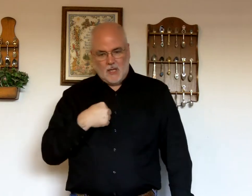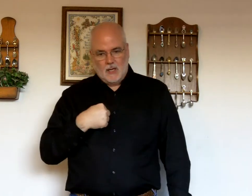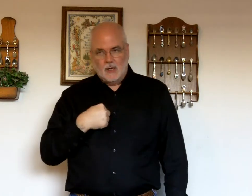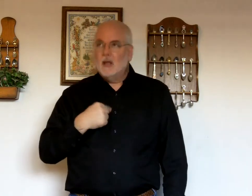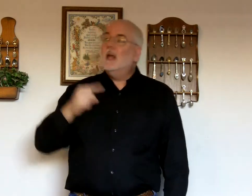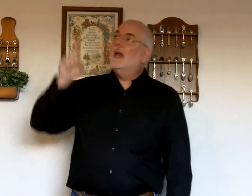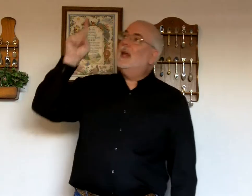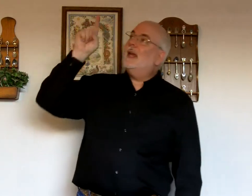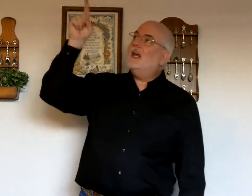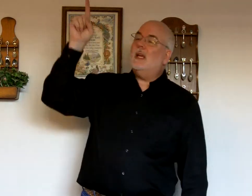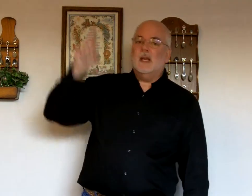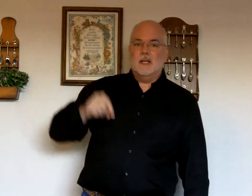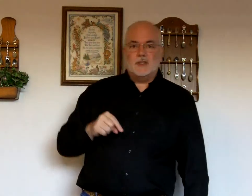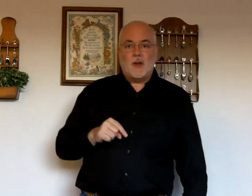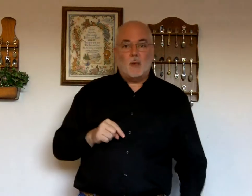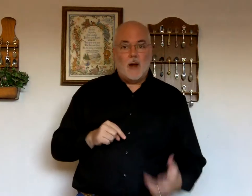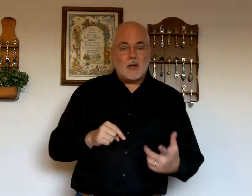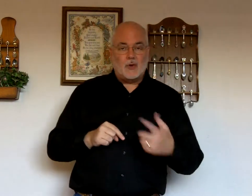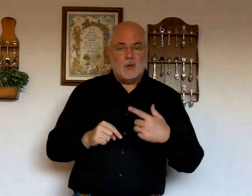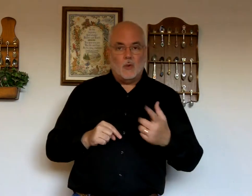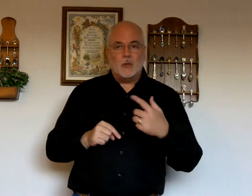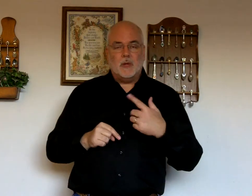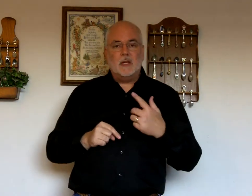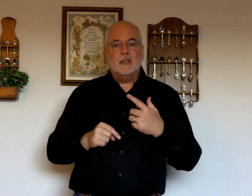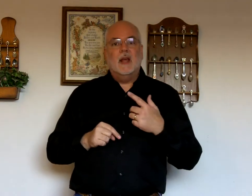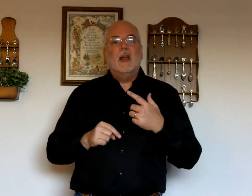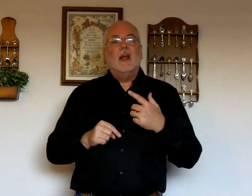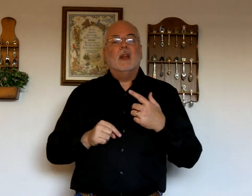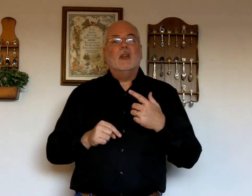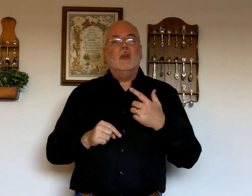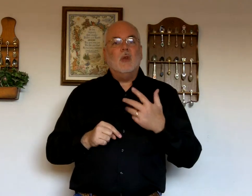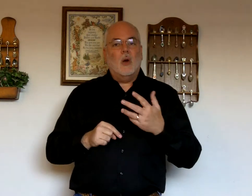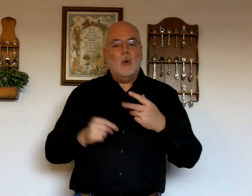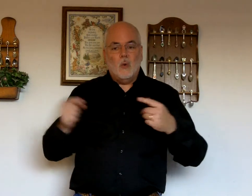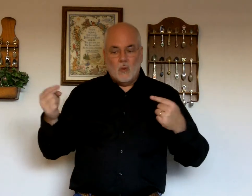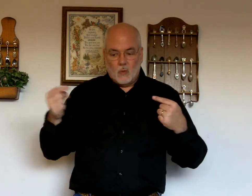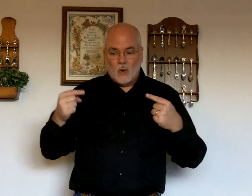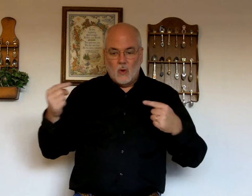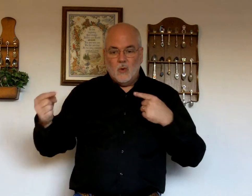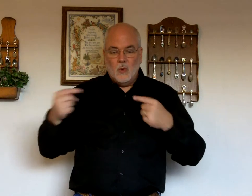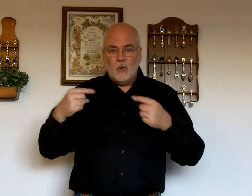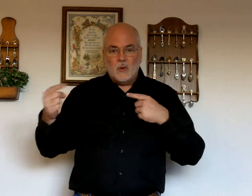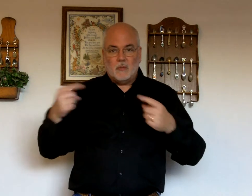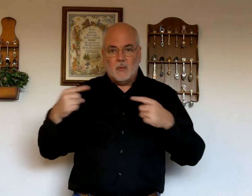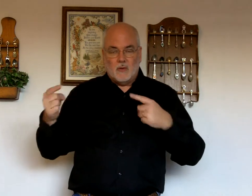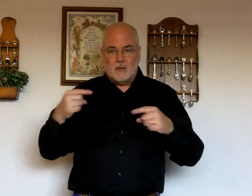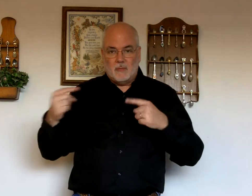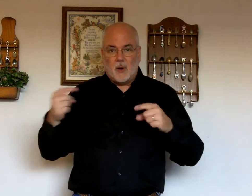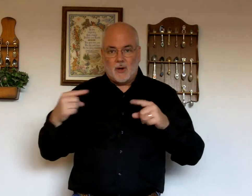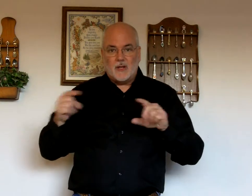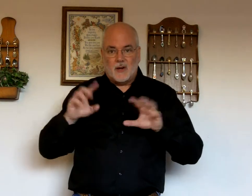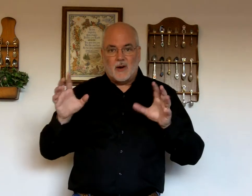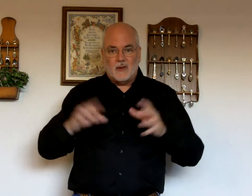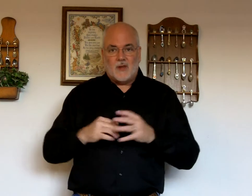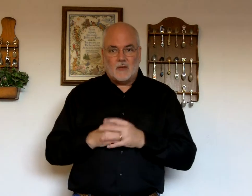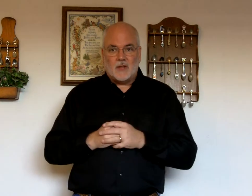he it is directional which means you know who the parties are involved in the